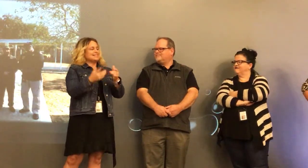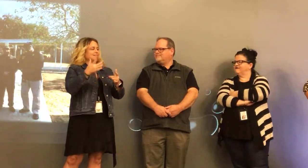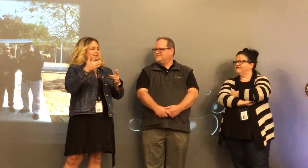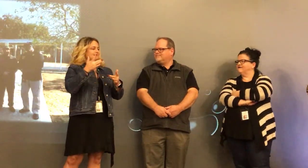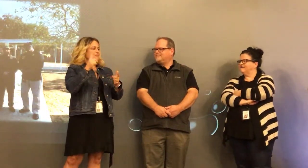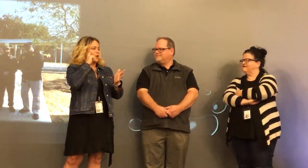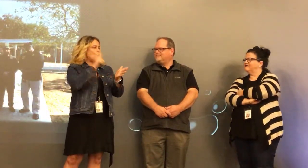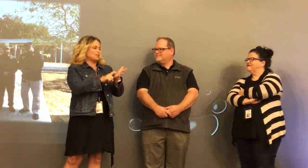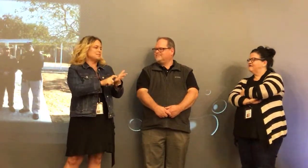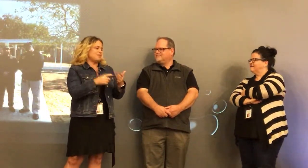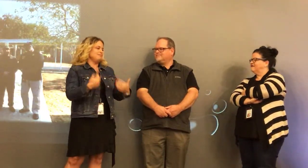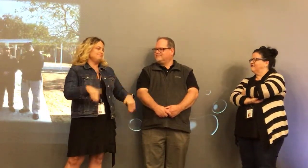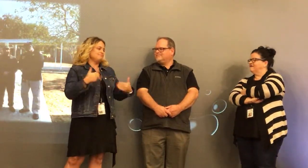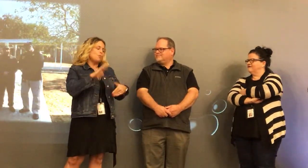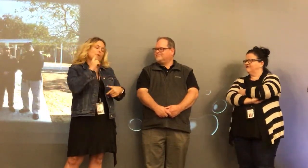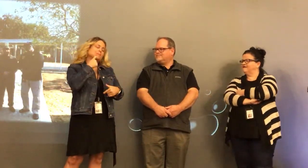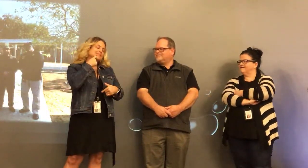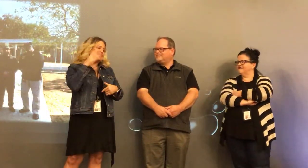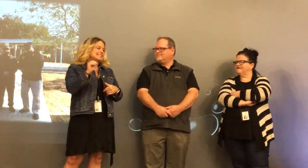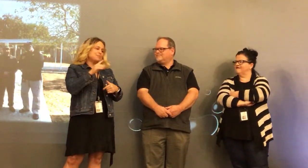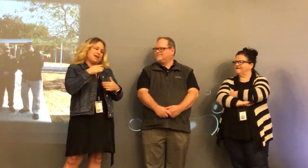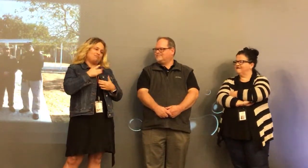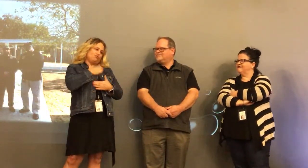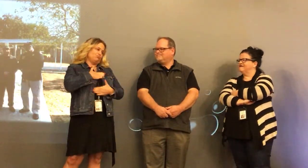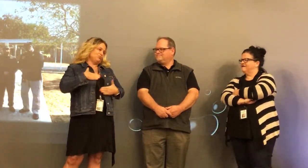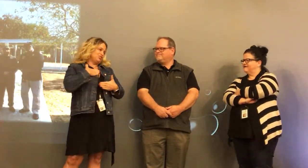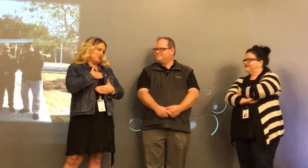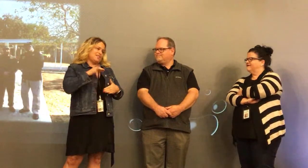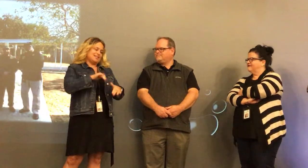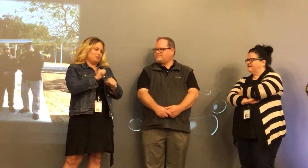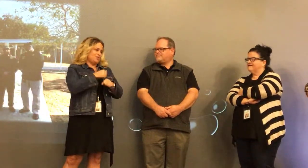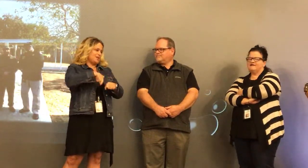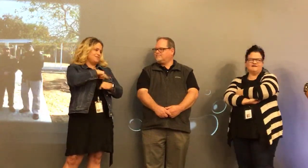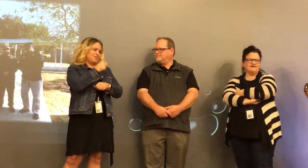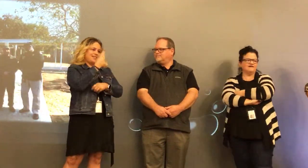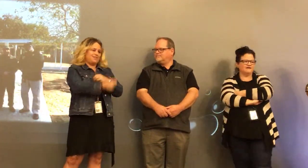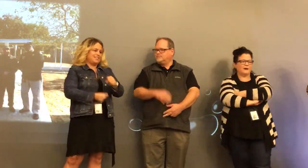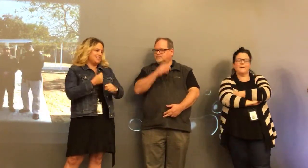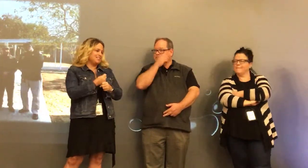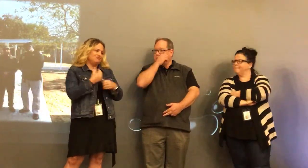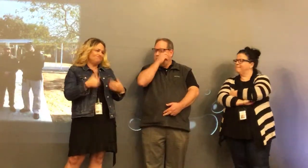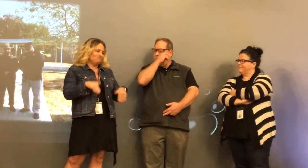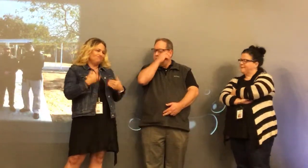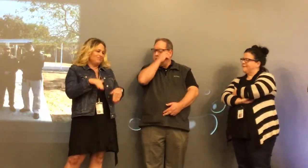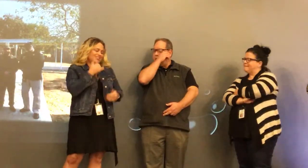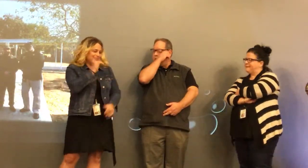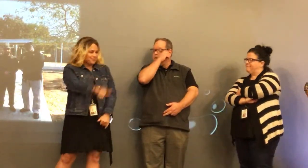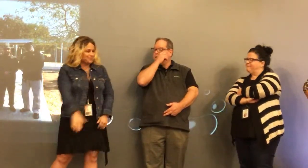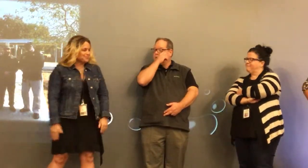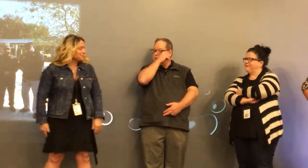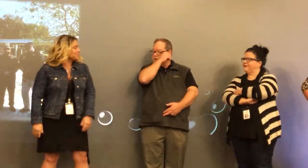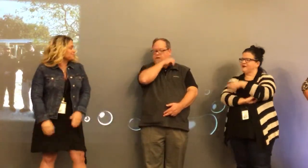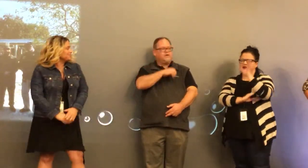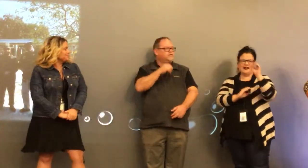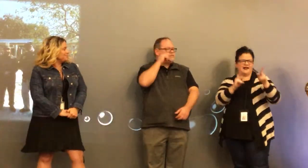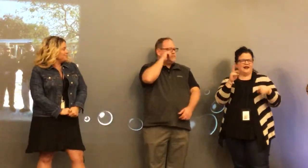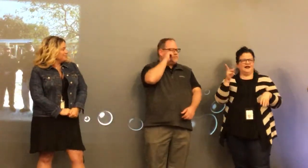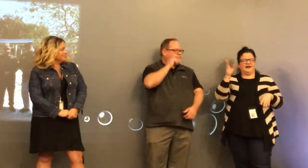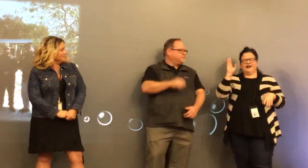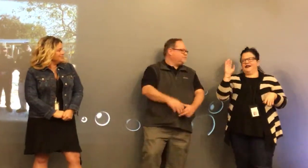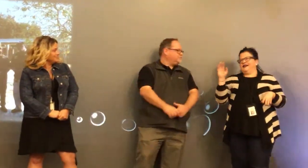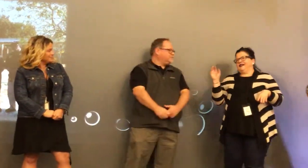focused his loss is definitely missed and i appreciate that he was with us for so many years